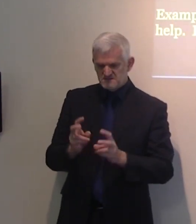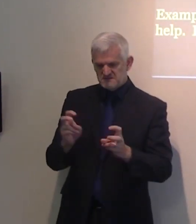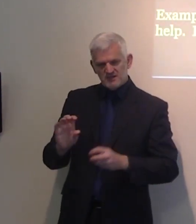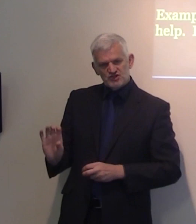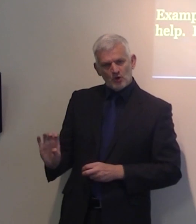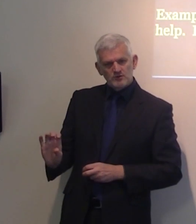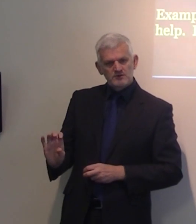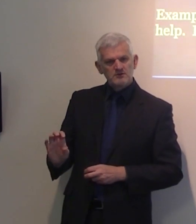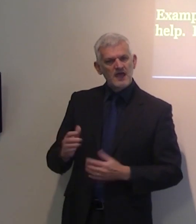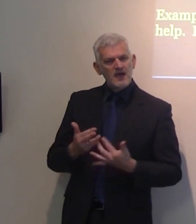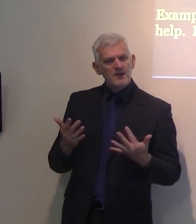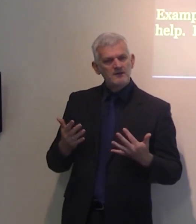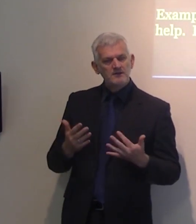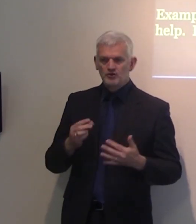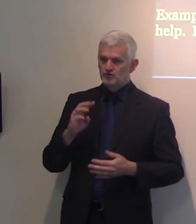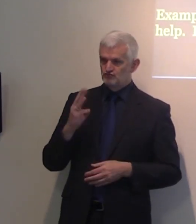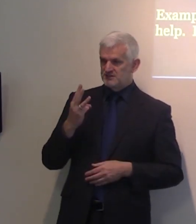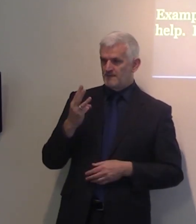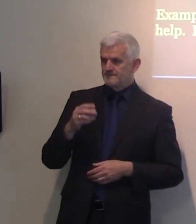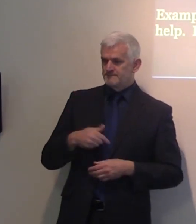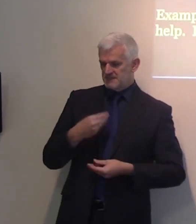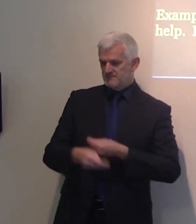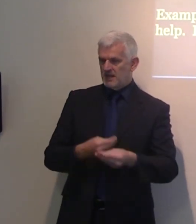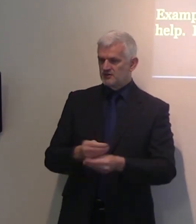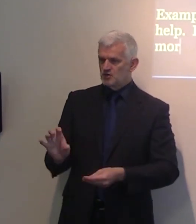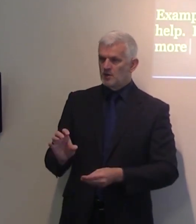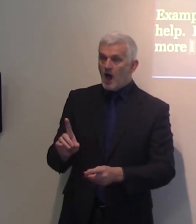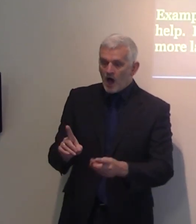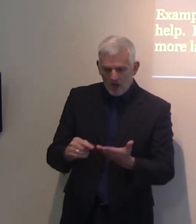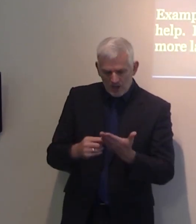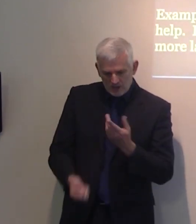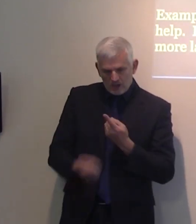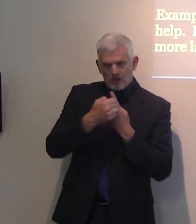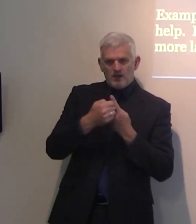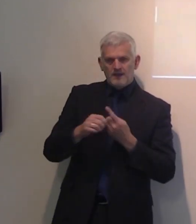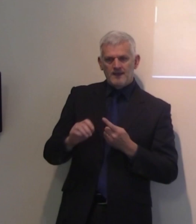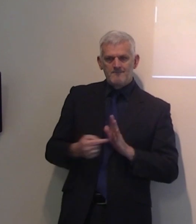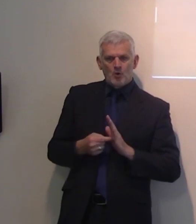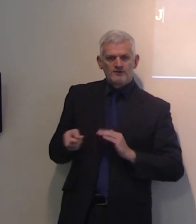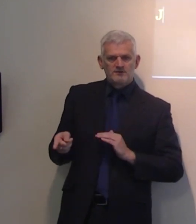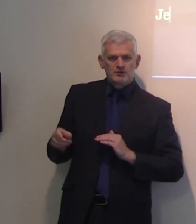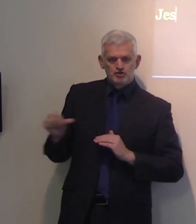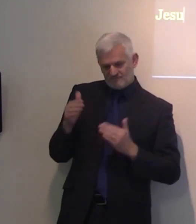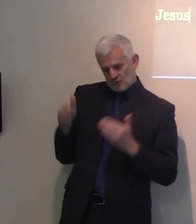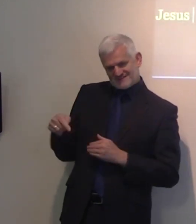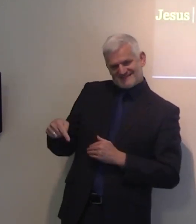times, which tells me, oh, that's very important. this is why I want to dwell on this verse. Three times,